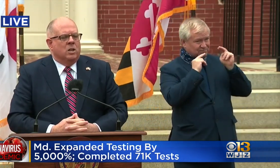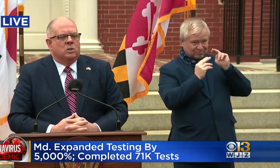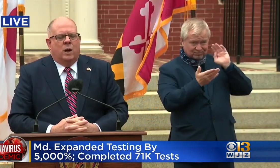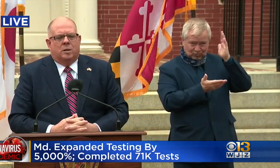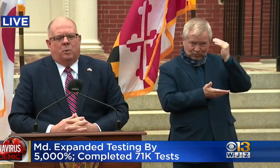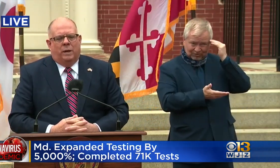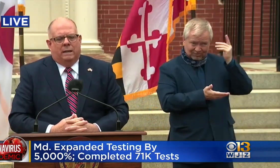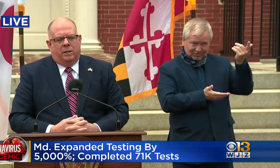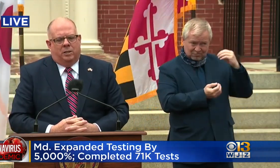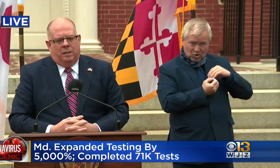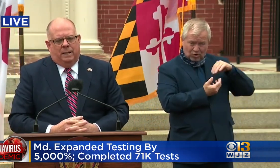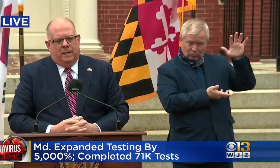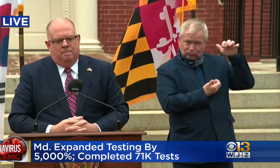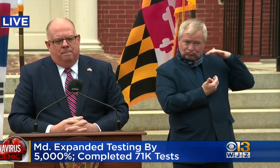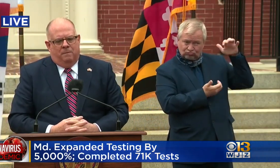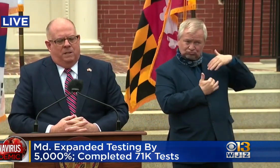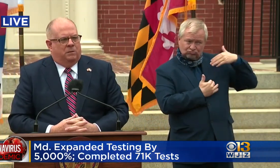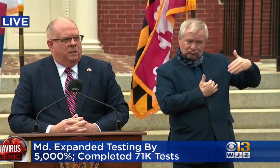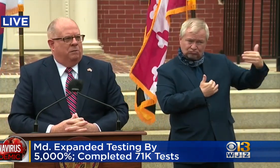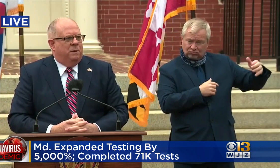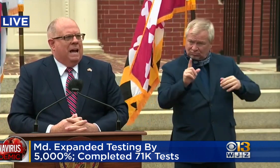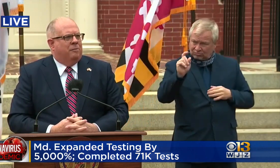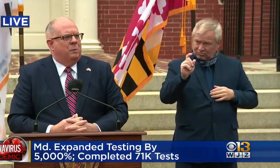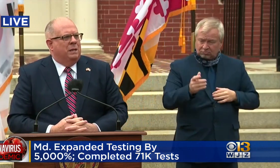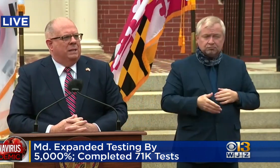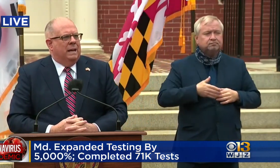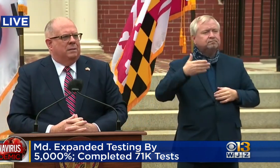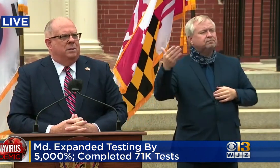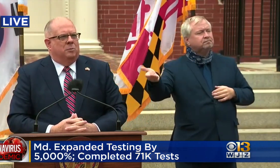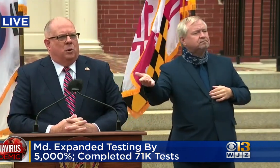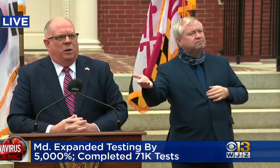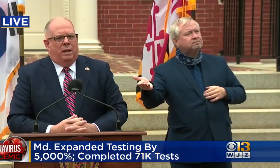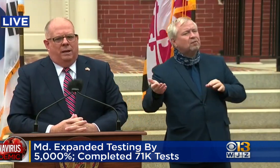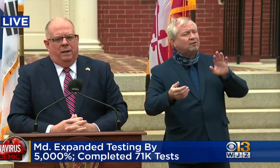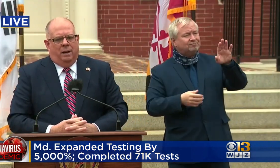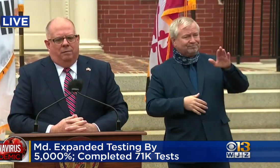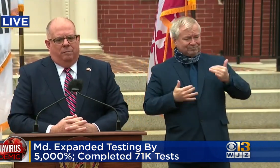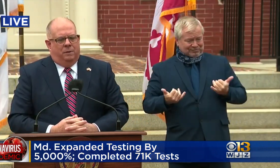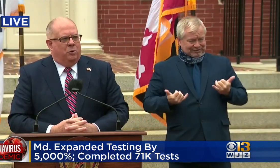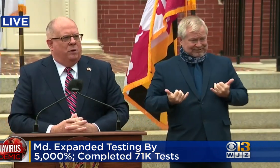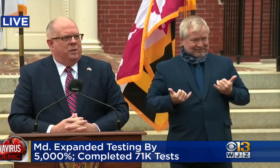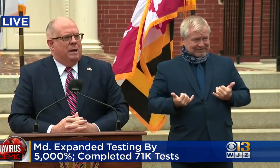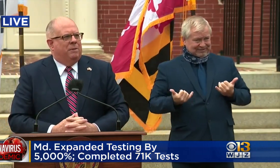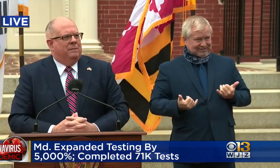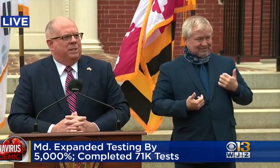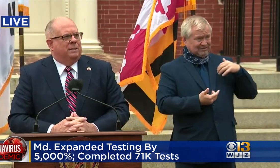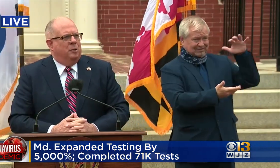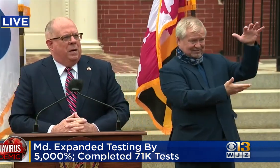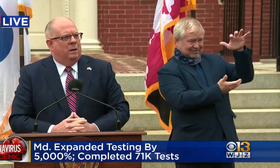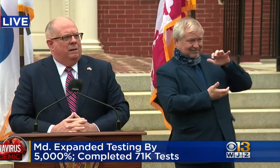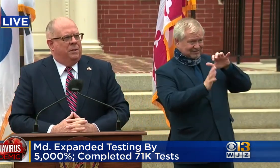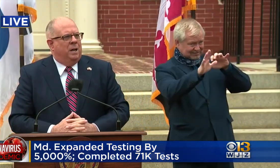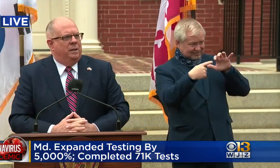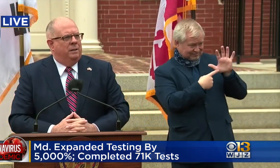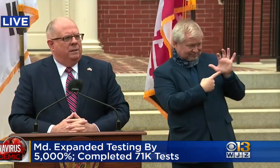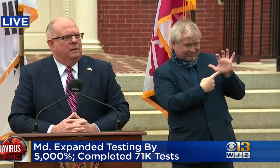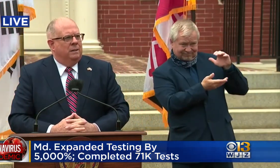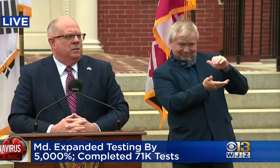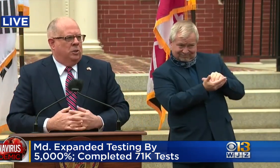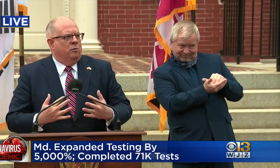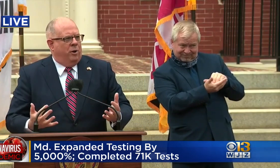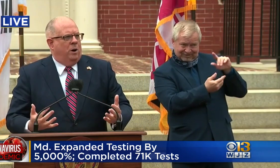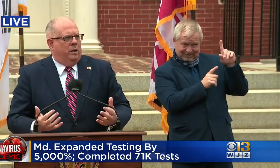So, as I pointed out, this, this, this half a million tests is more than the four of the top five states in America have done